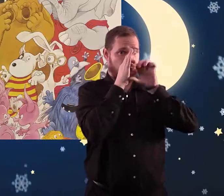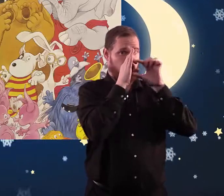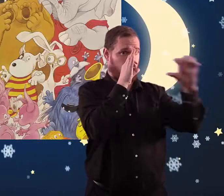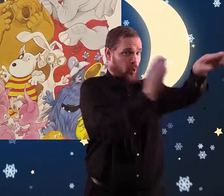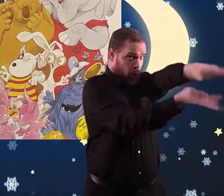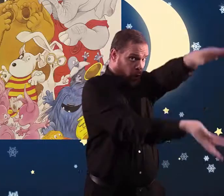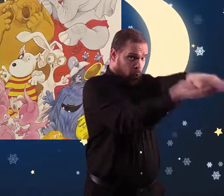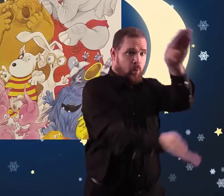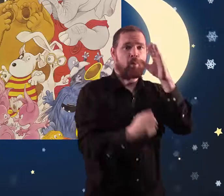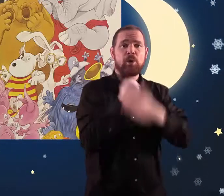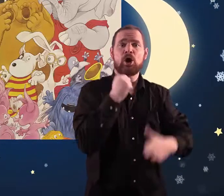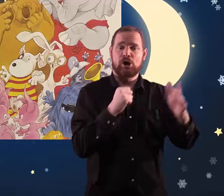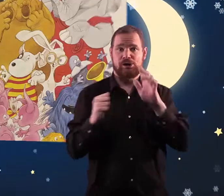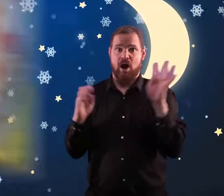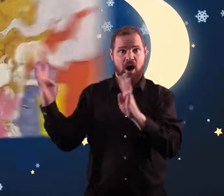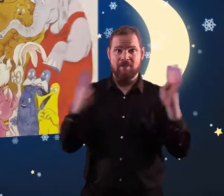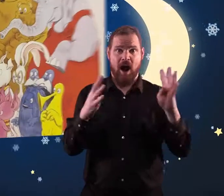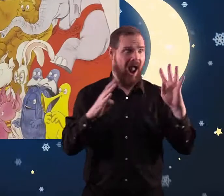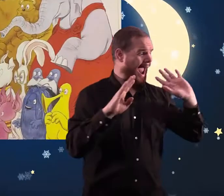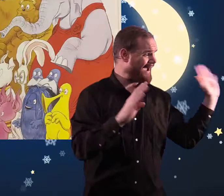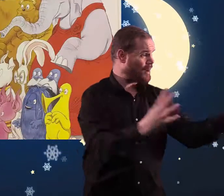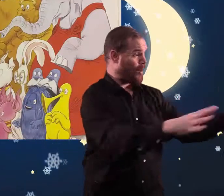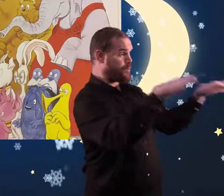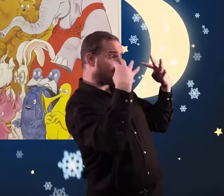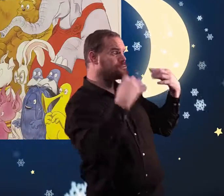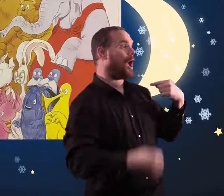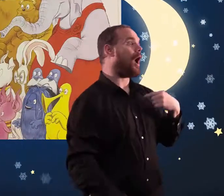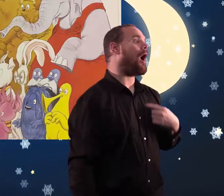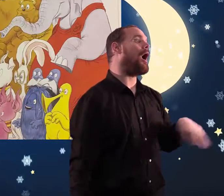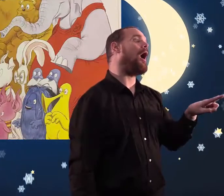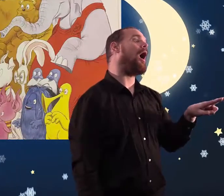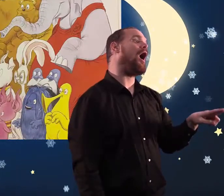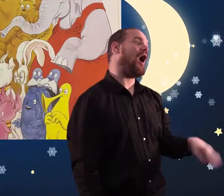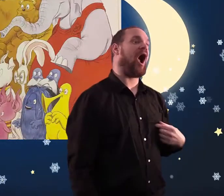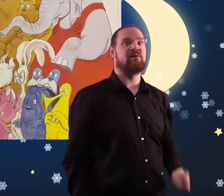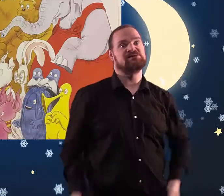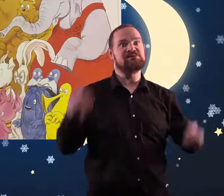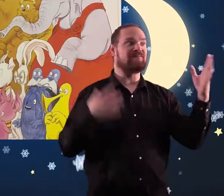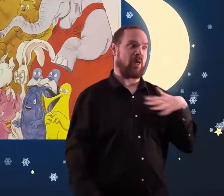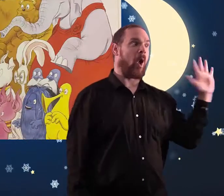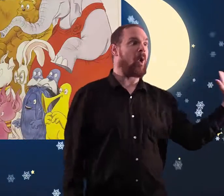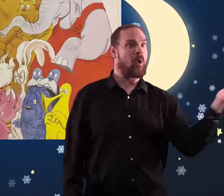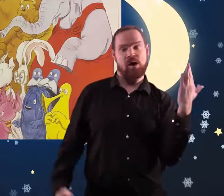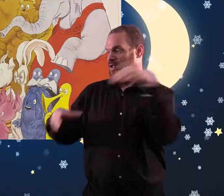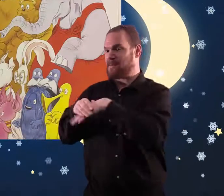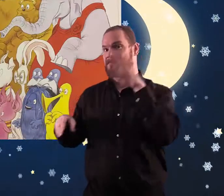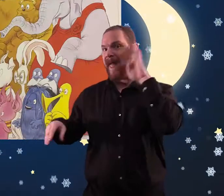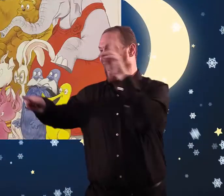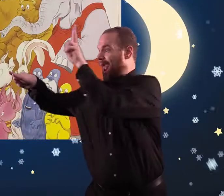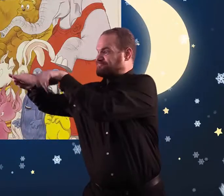groan the toy trunk triplets. With the bottom droidog and last but not least, little willy glow nose